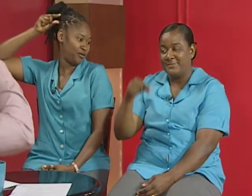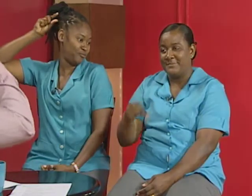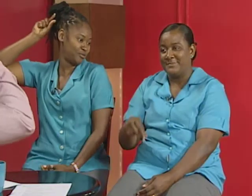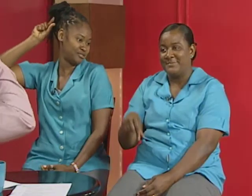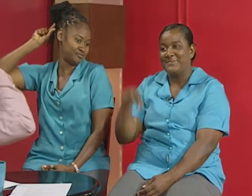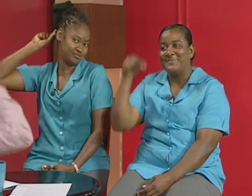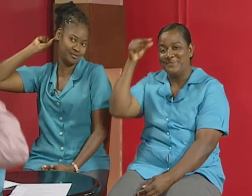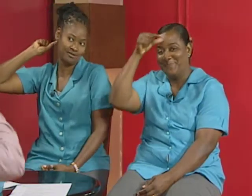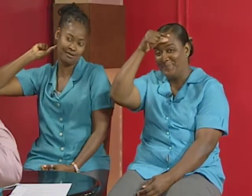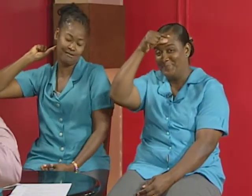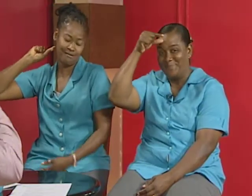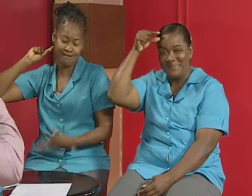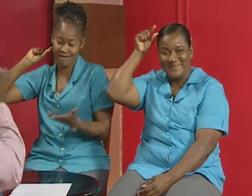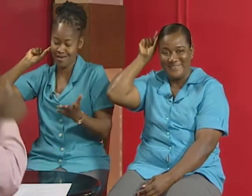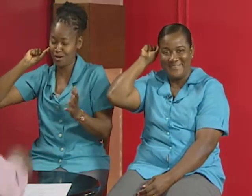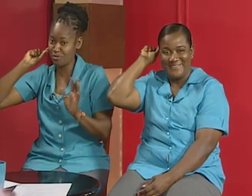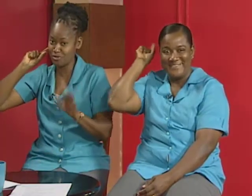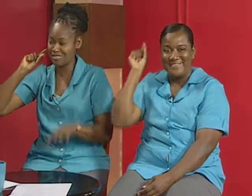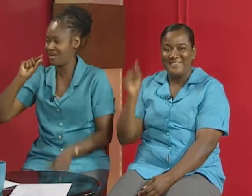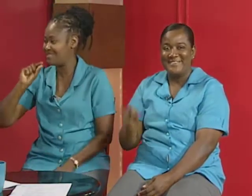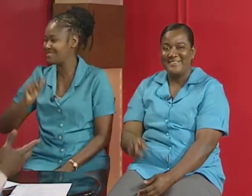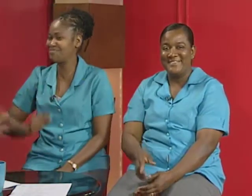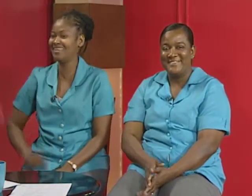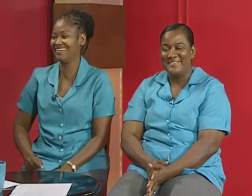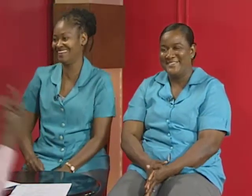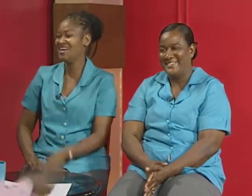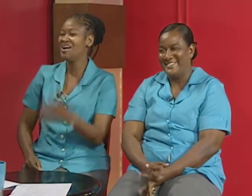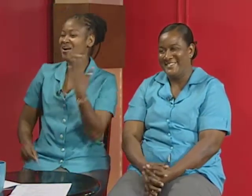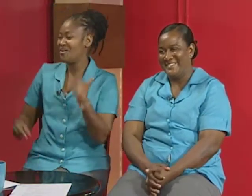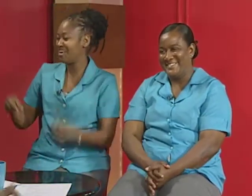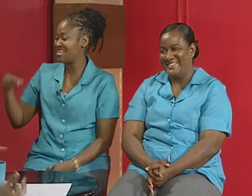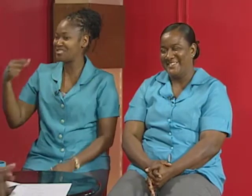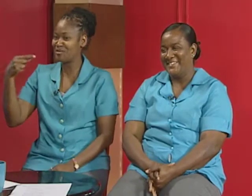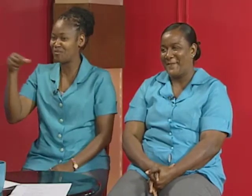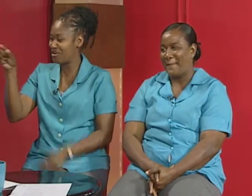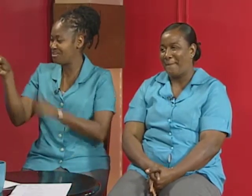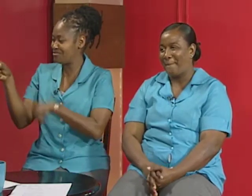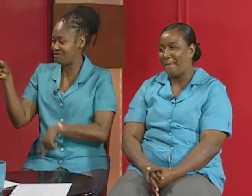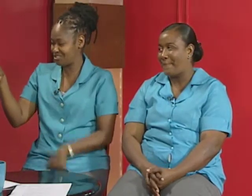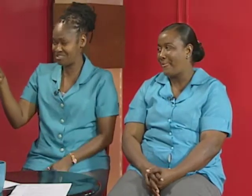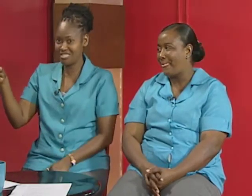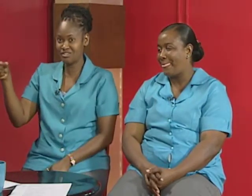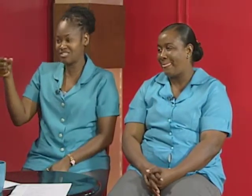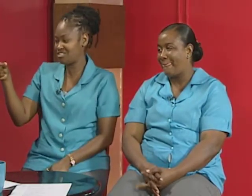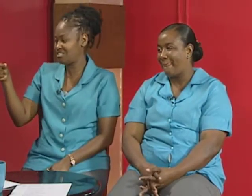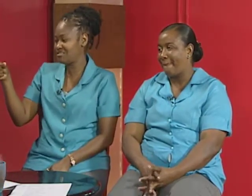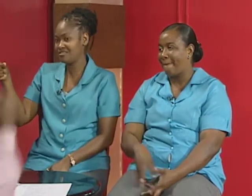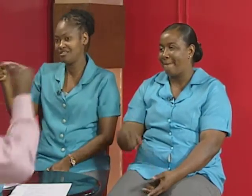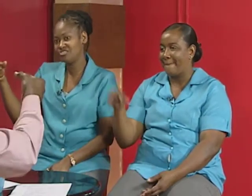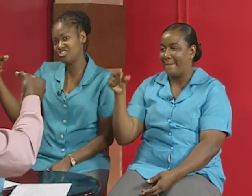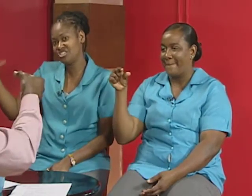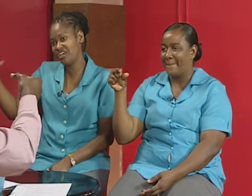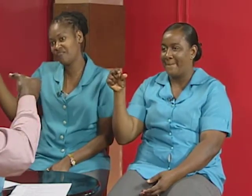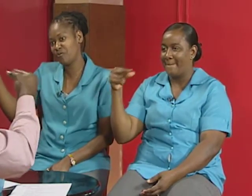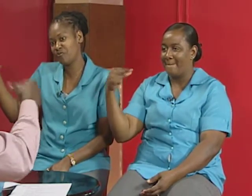put this right here i hope you don't see mine okay so we're in g so it's g just shake for green